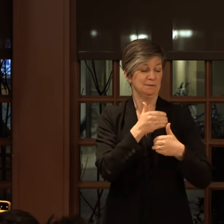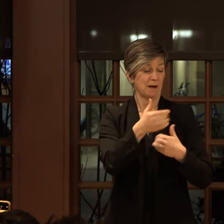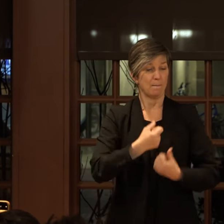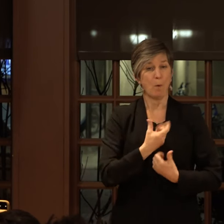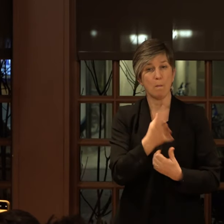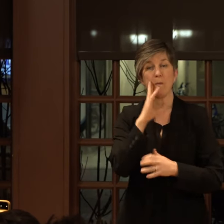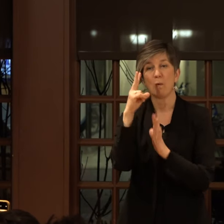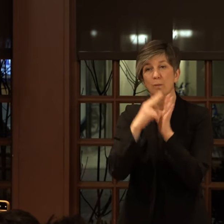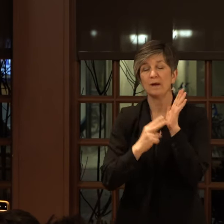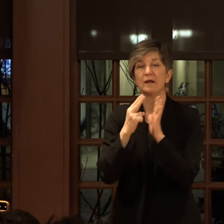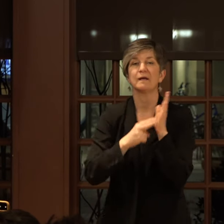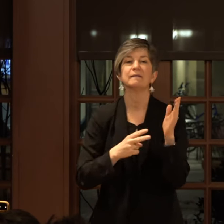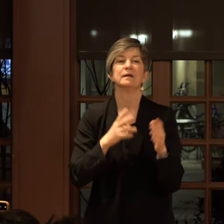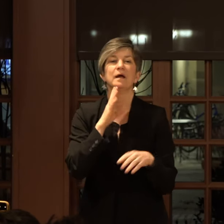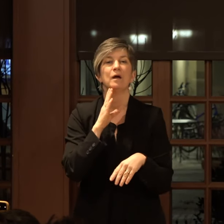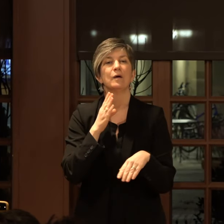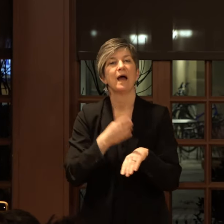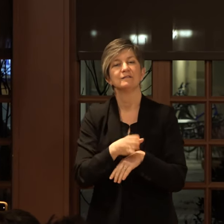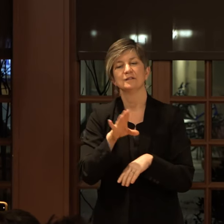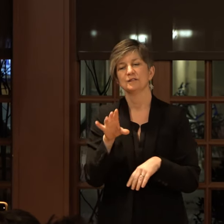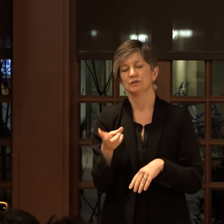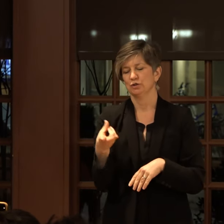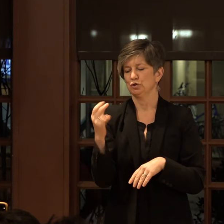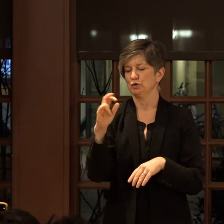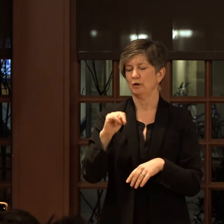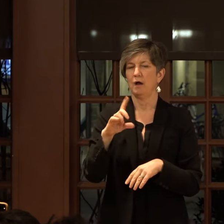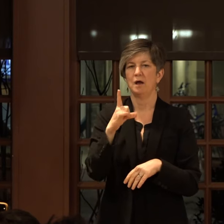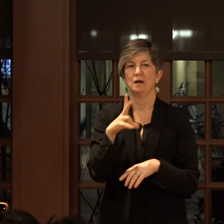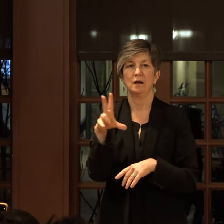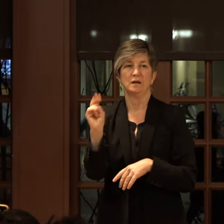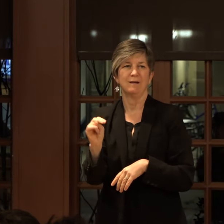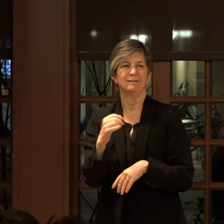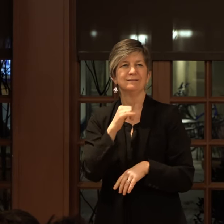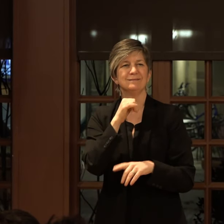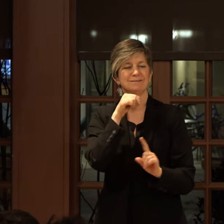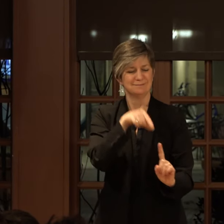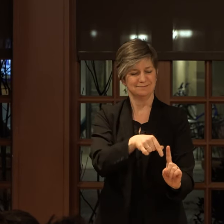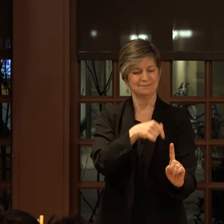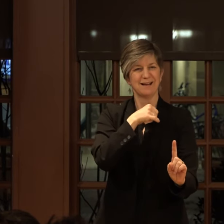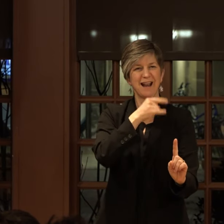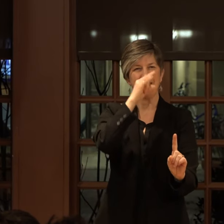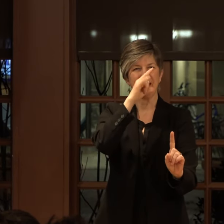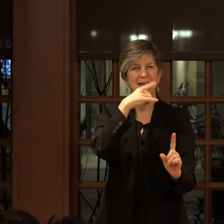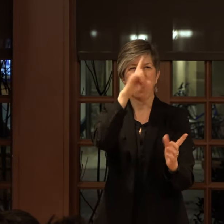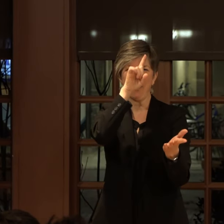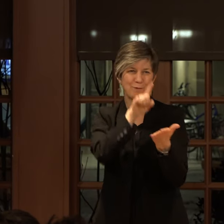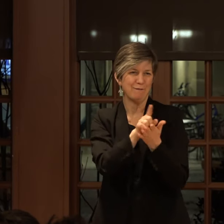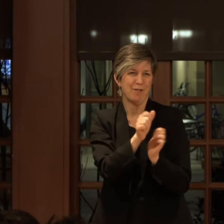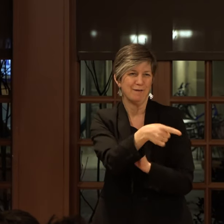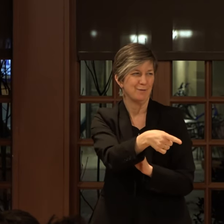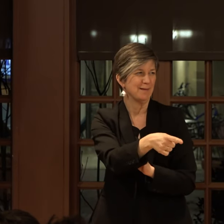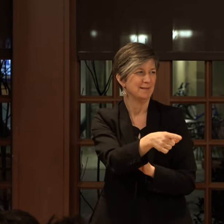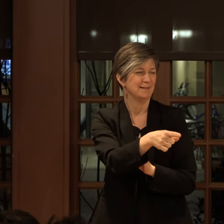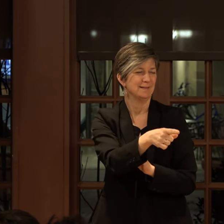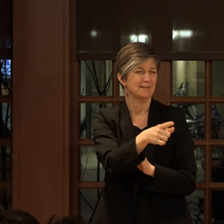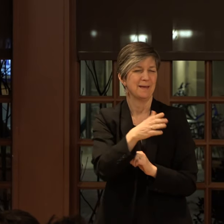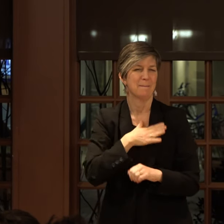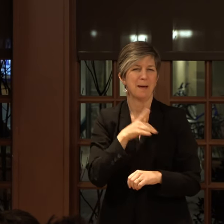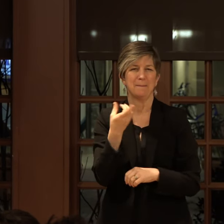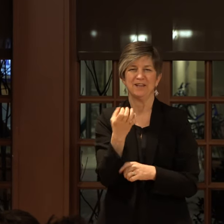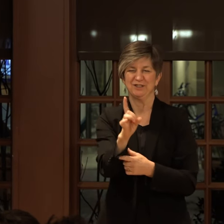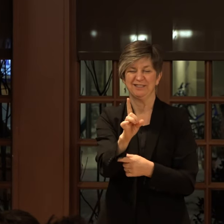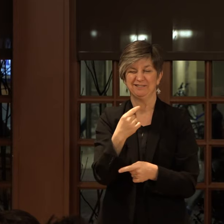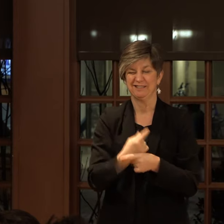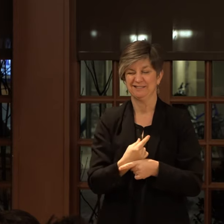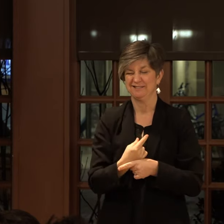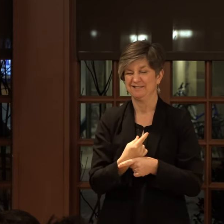that's written after John Donne. And, you know, John Donne was, like, not the kid that I wanted to fall in love with in my Ph.D.,